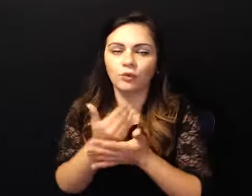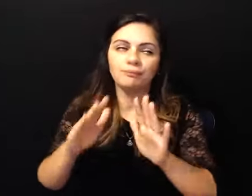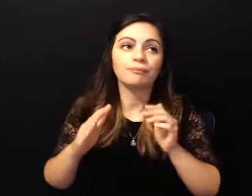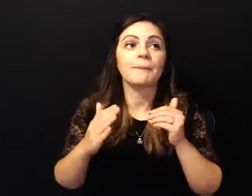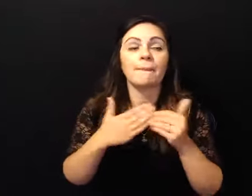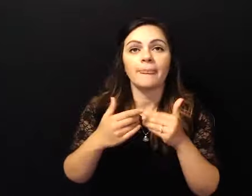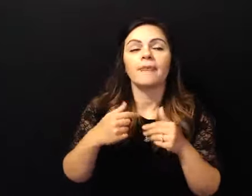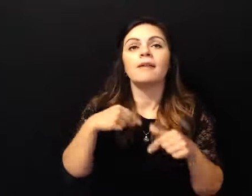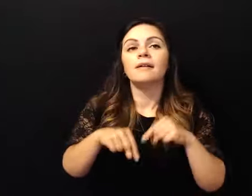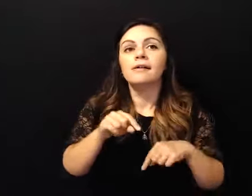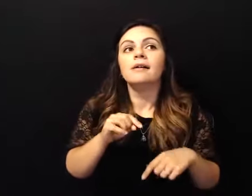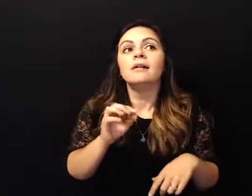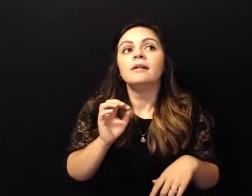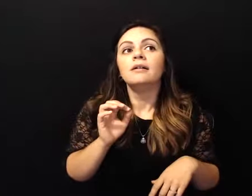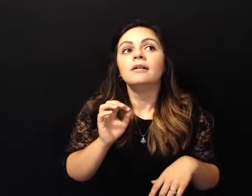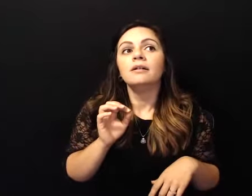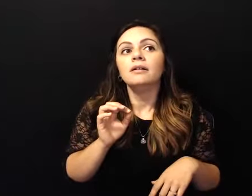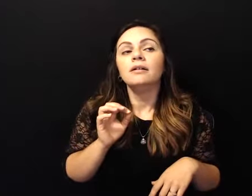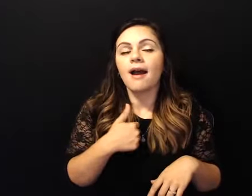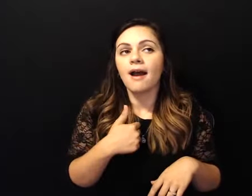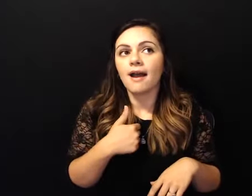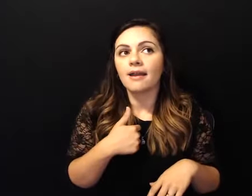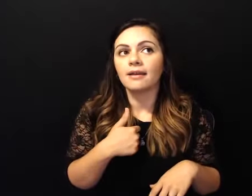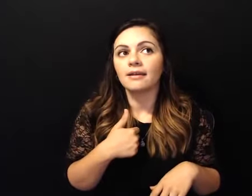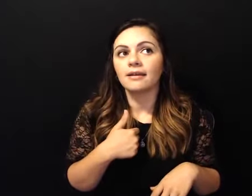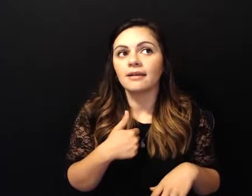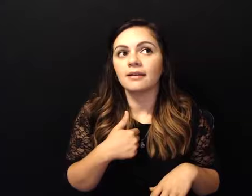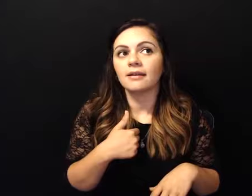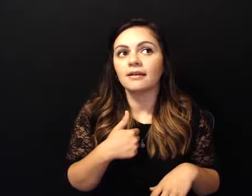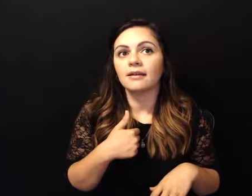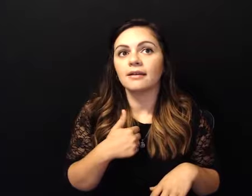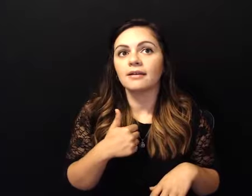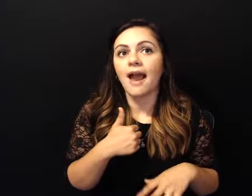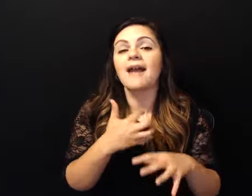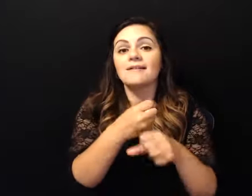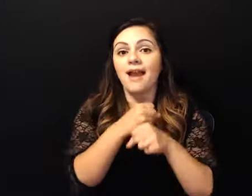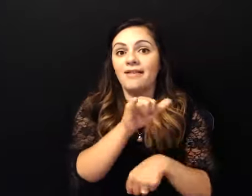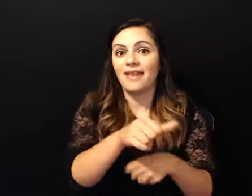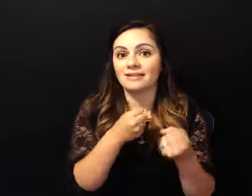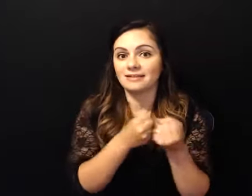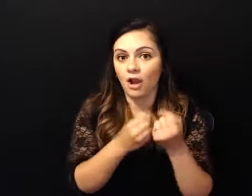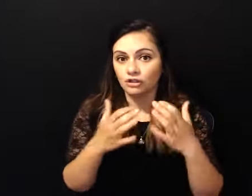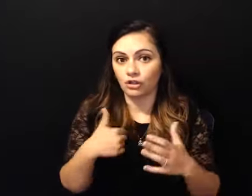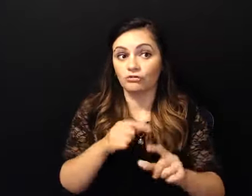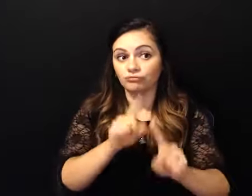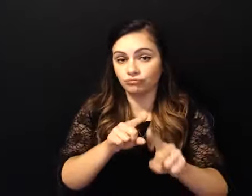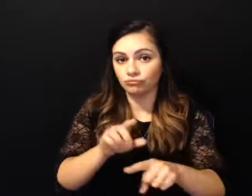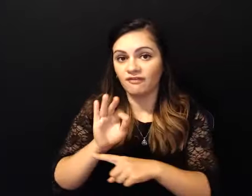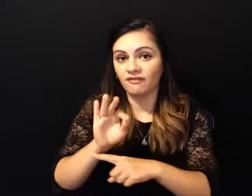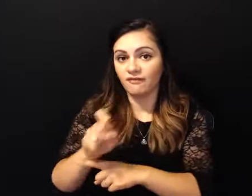was um got the sponsor and i'm going to fox hall which is my home group and about had about two years